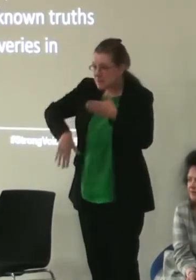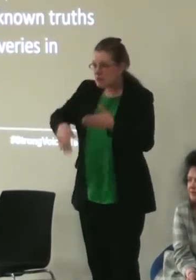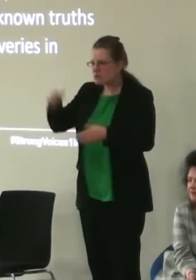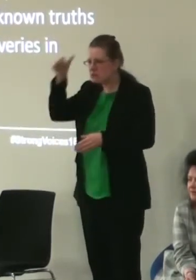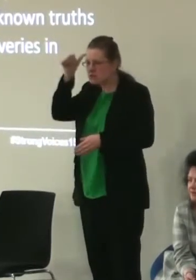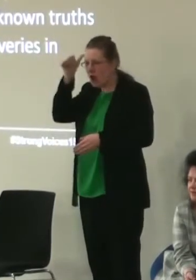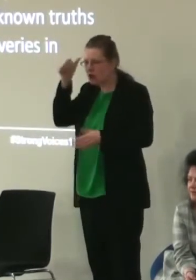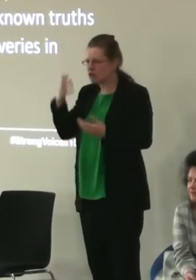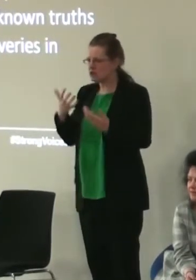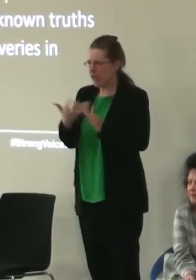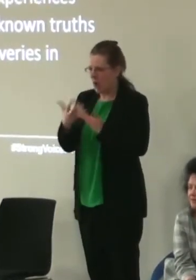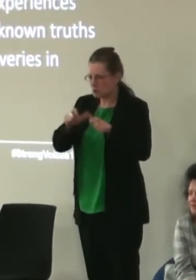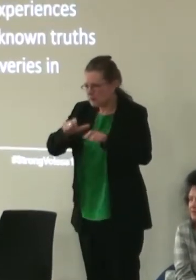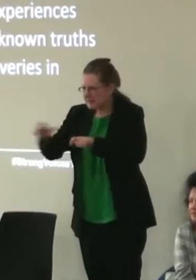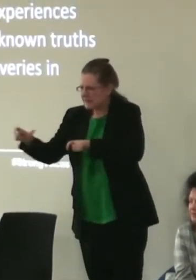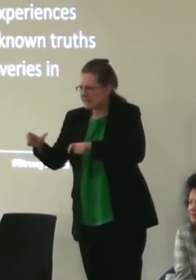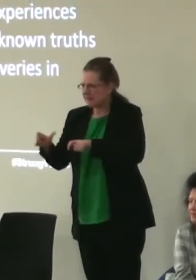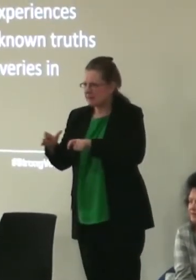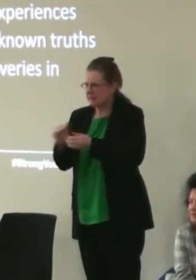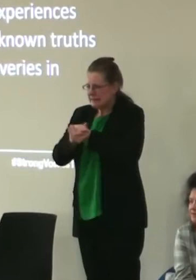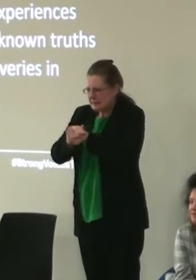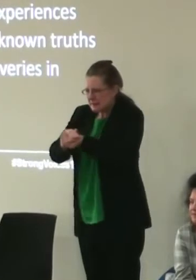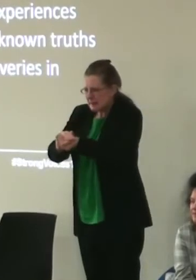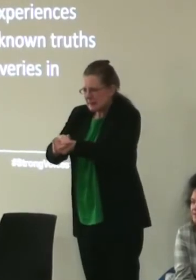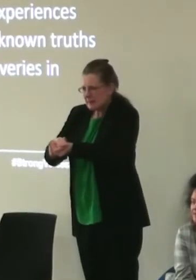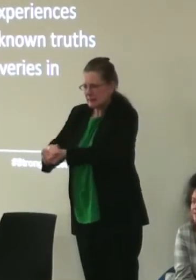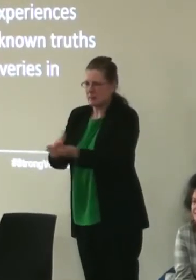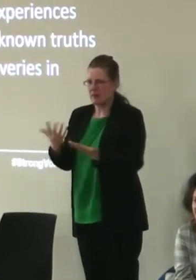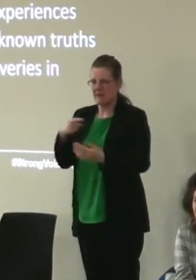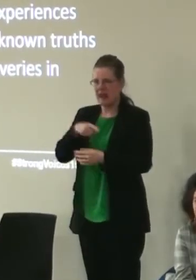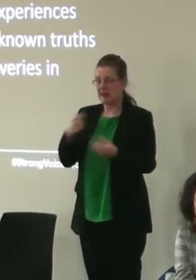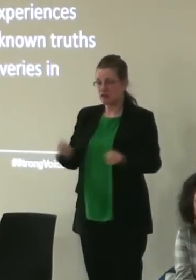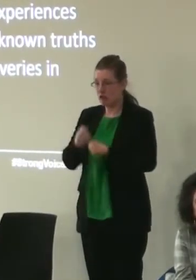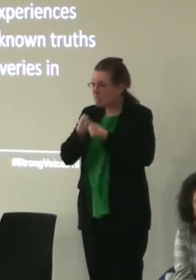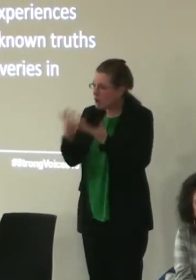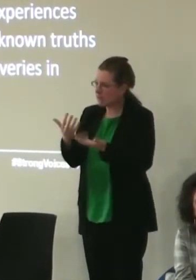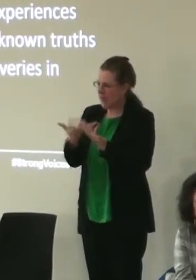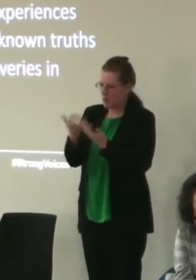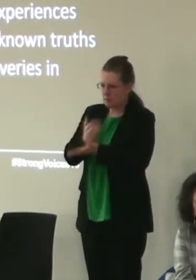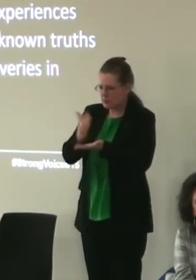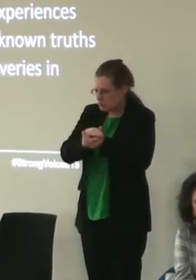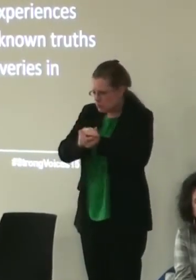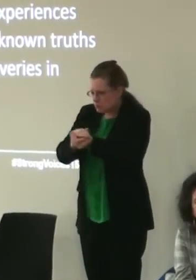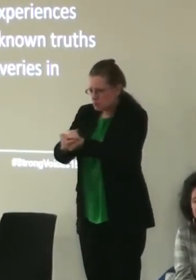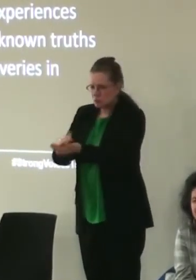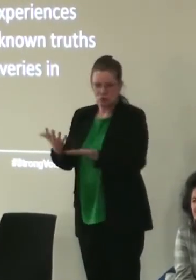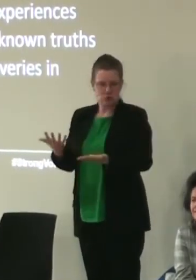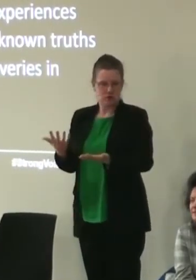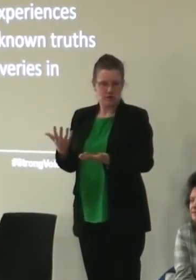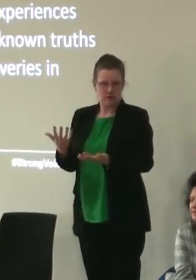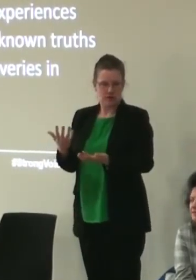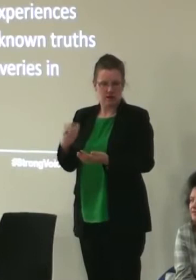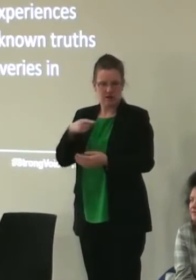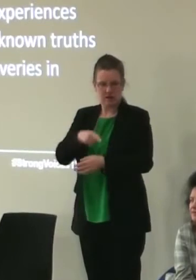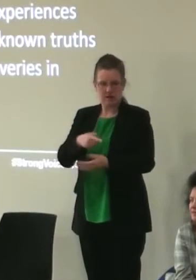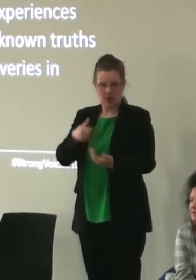knowledge? I suppose the kind of experiences and knowledge gained through programmes like Strong Voices. Long known truths resurfacing